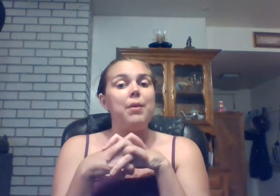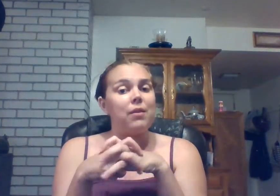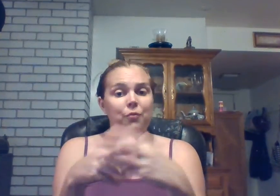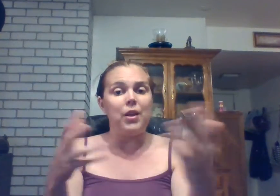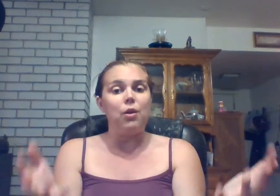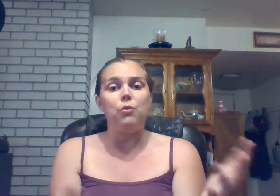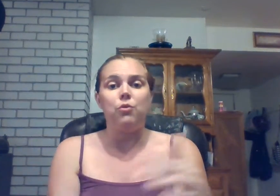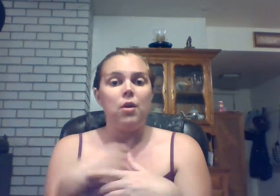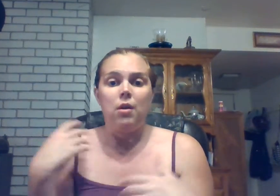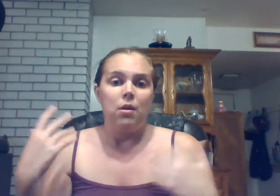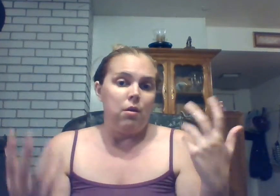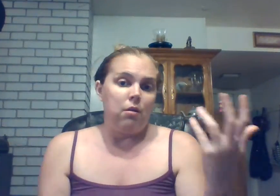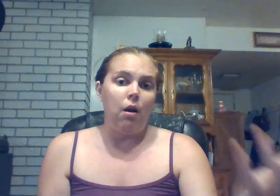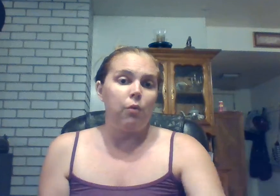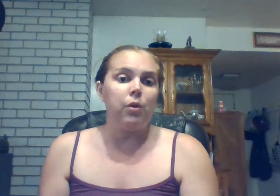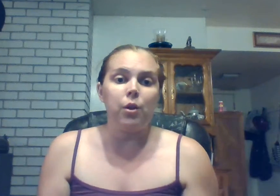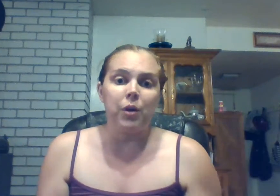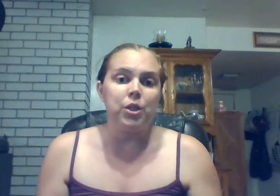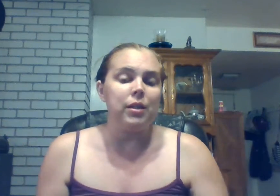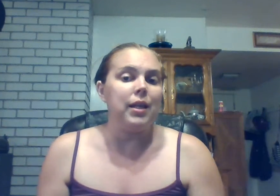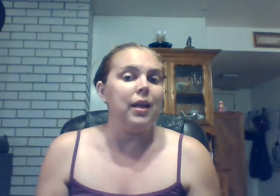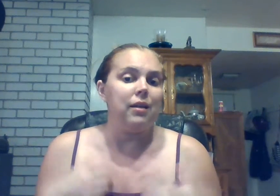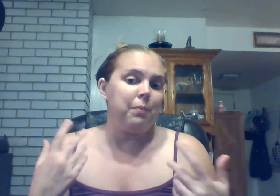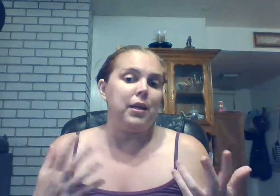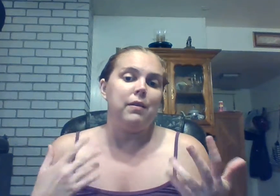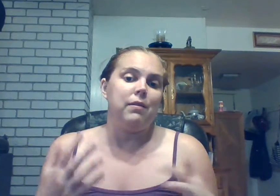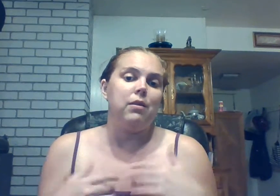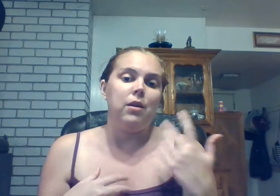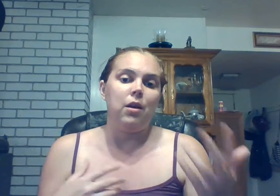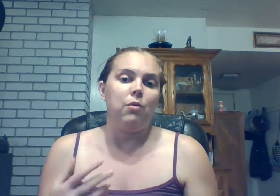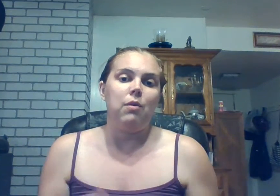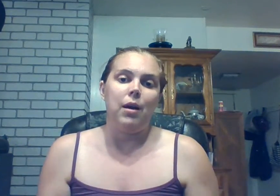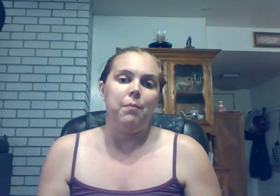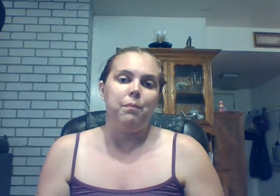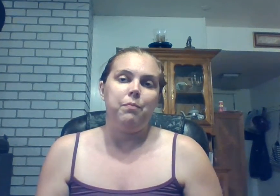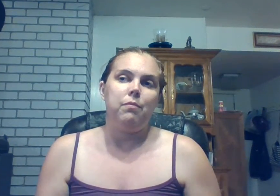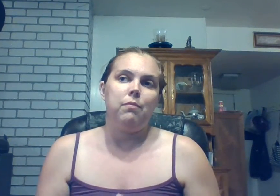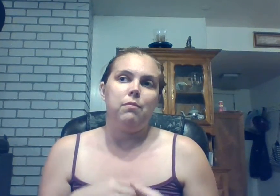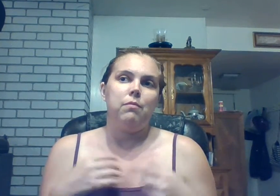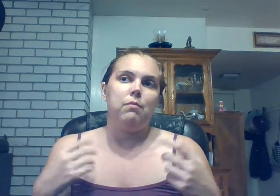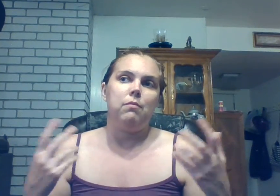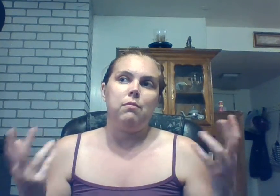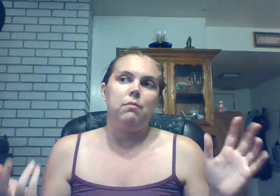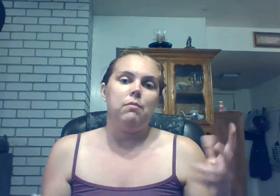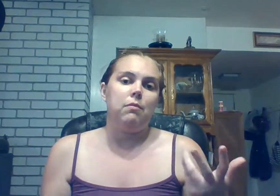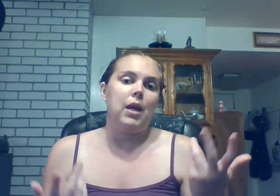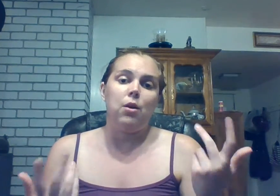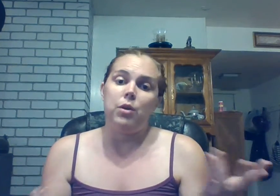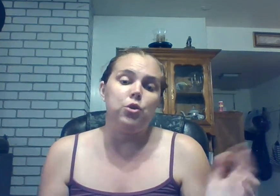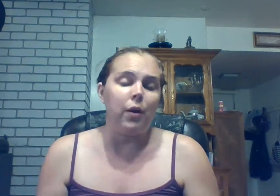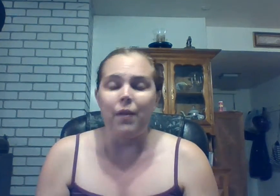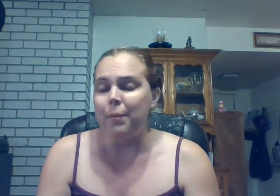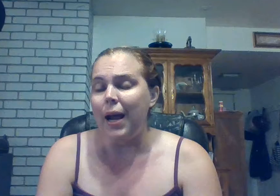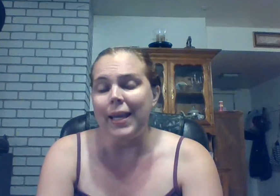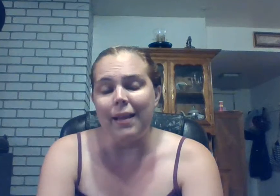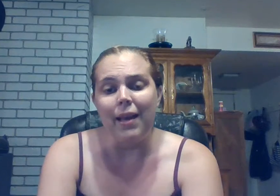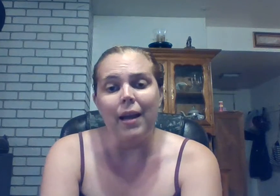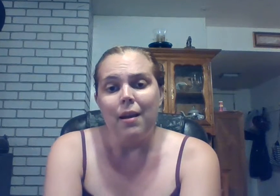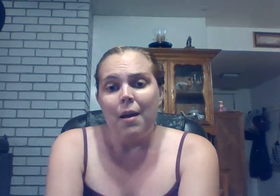maybe these videos aren't really reaching the kids because you know i'm they don't enjoy them and i get that